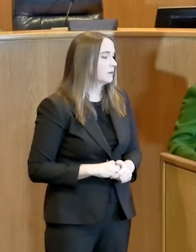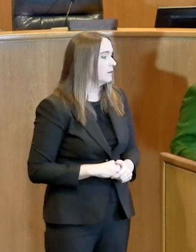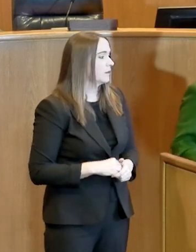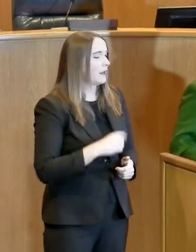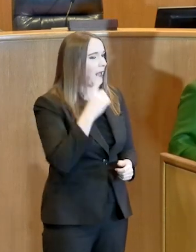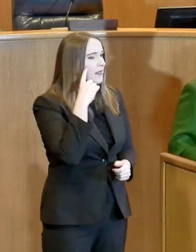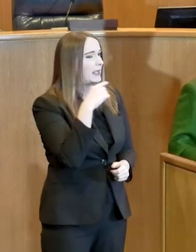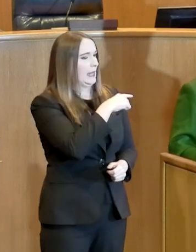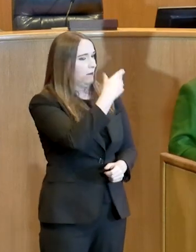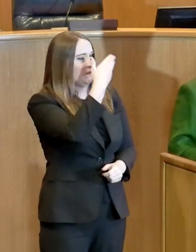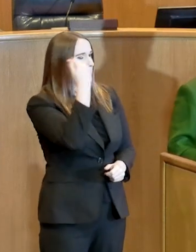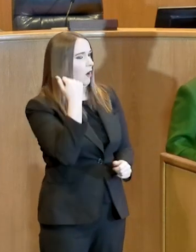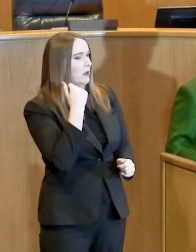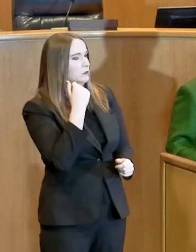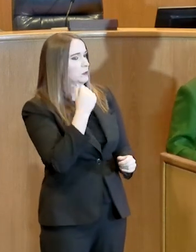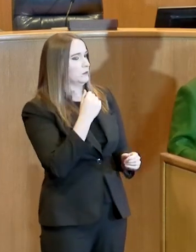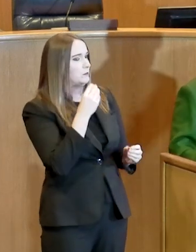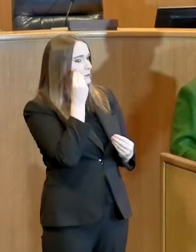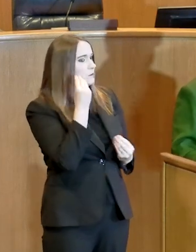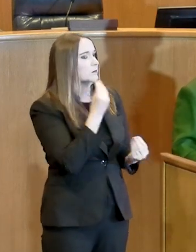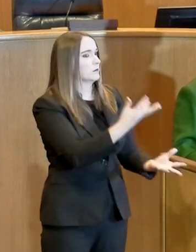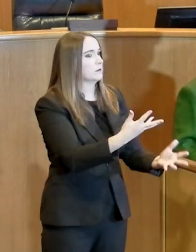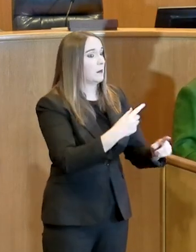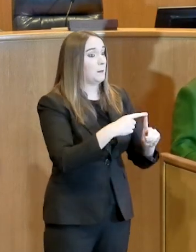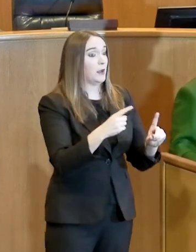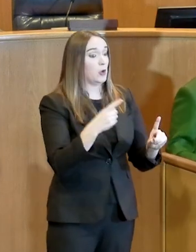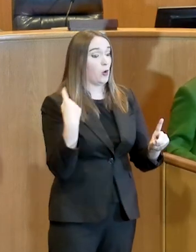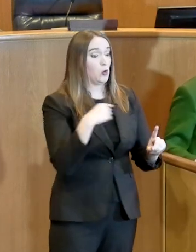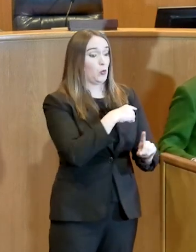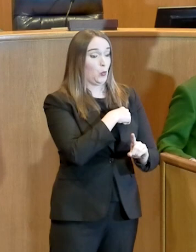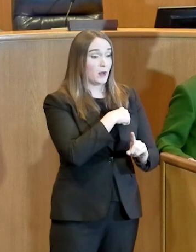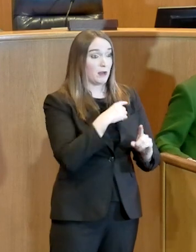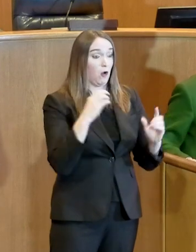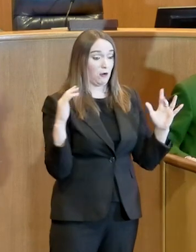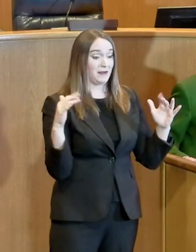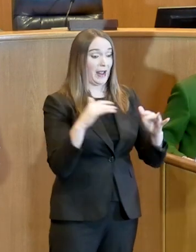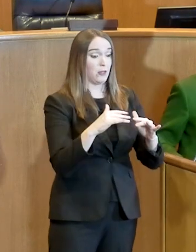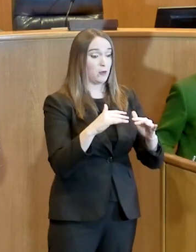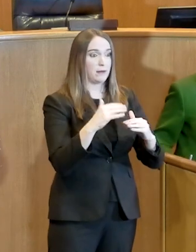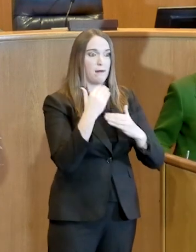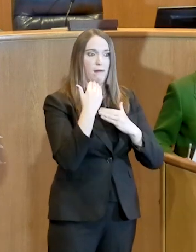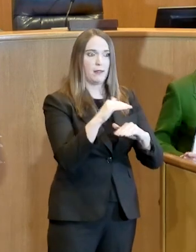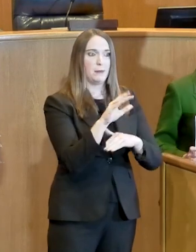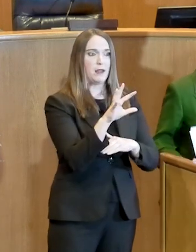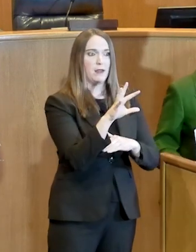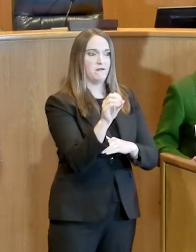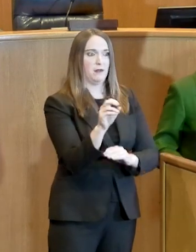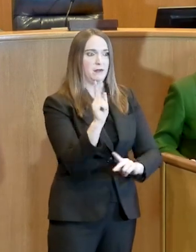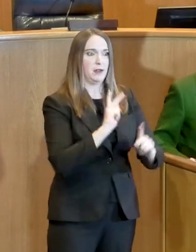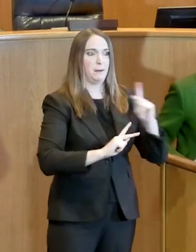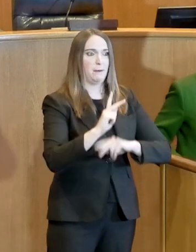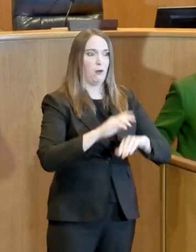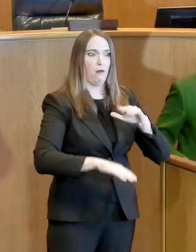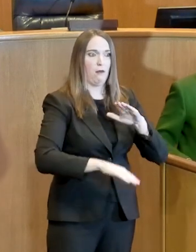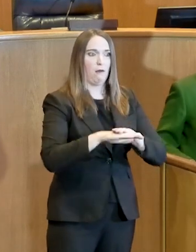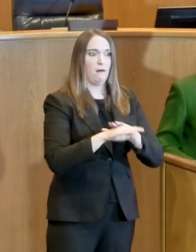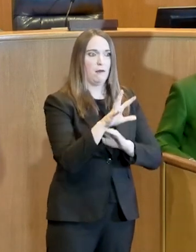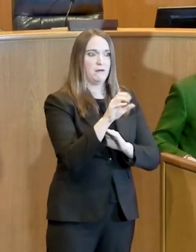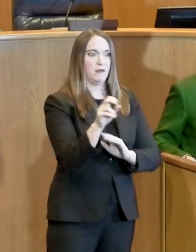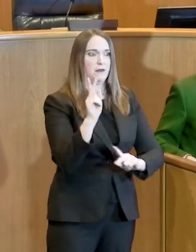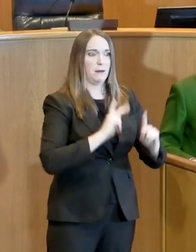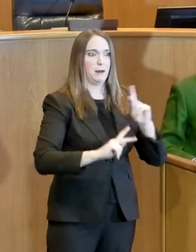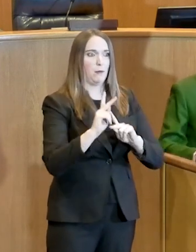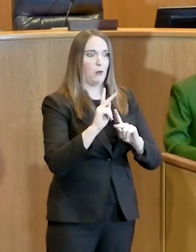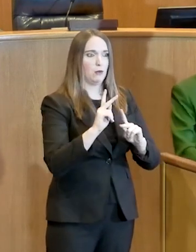sure you mentioned is we are limiting gatherings to 50 or fewer. That means all gatherings don't be in common